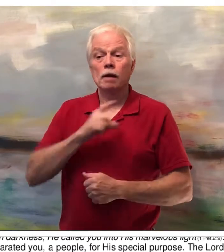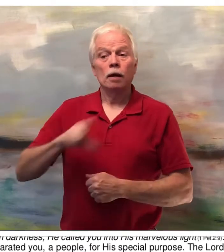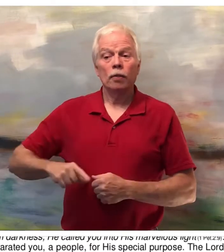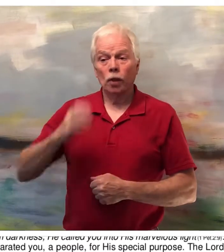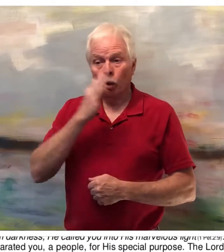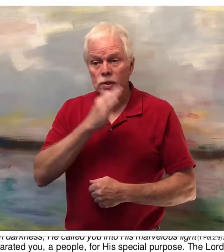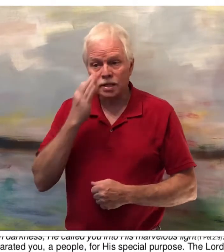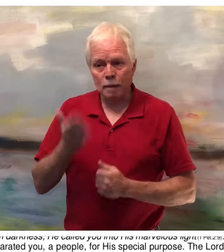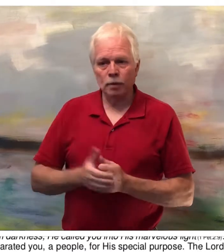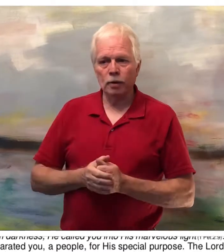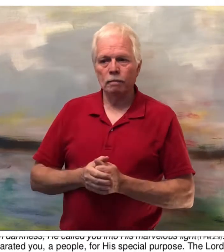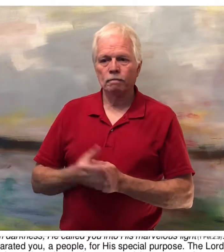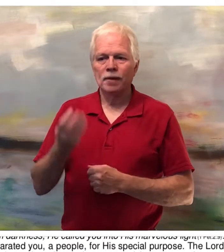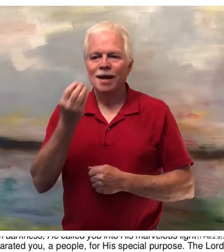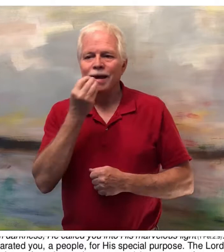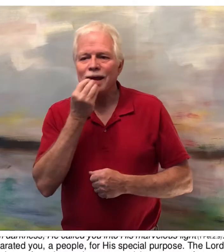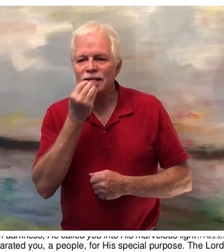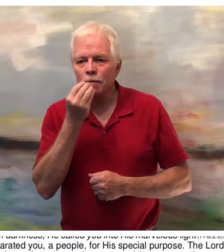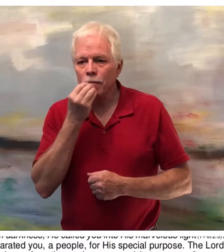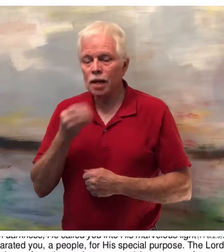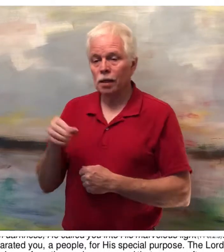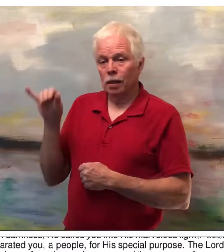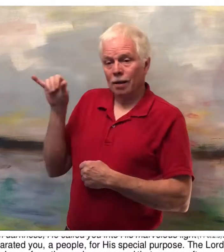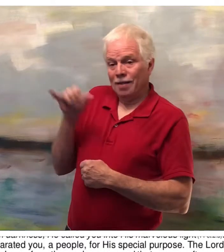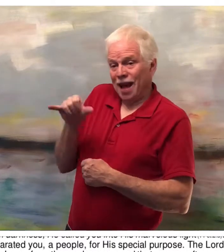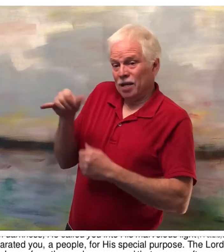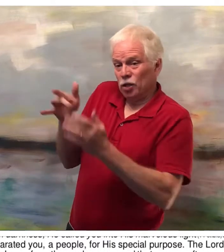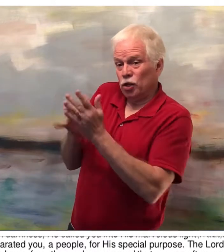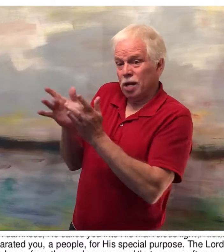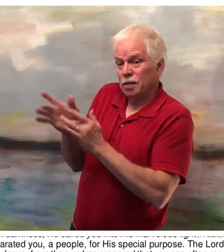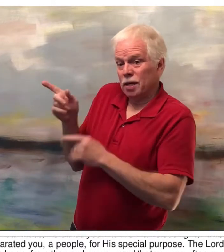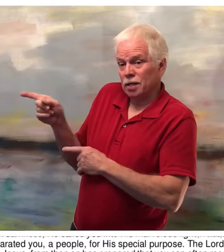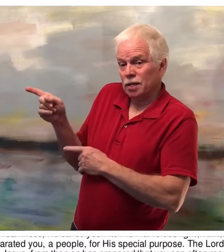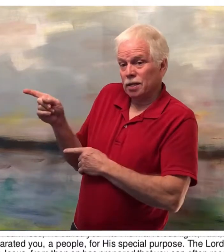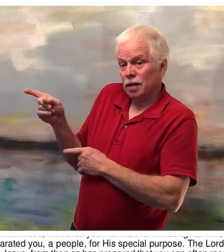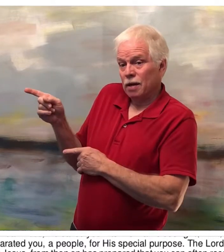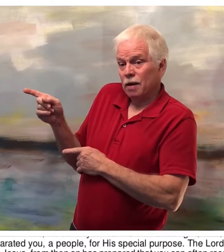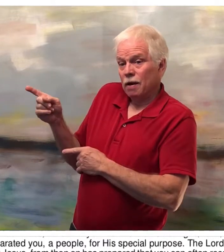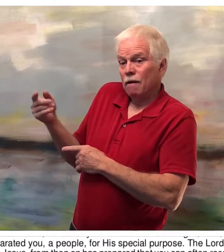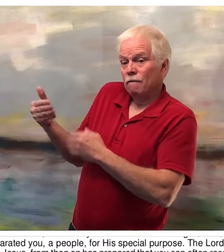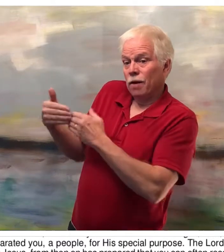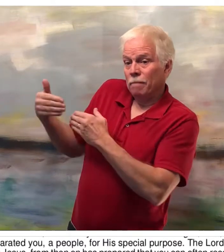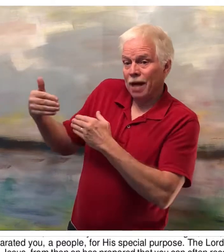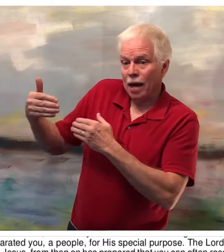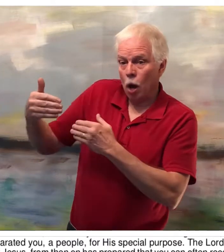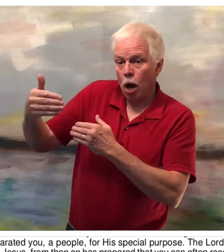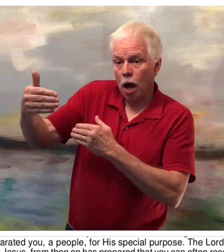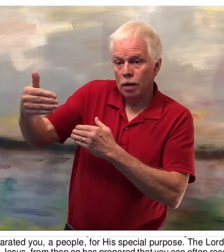The Lord's Supper is a meal that Jesus, from then on,